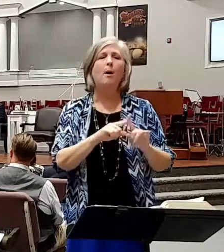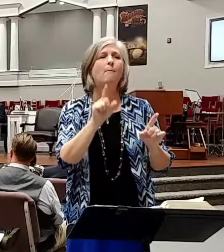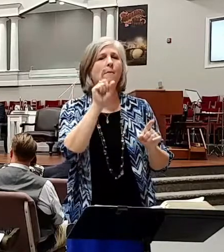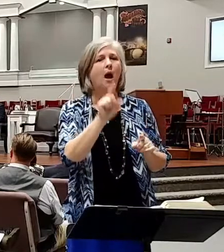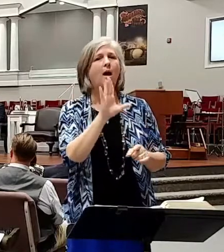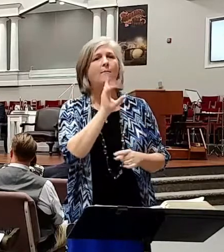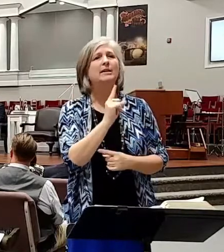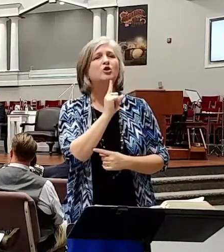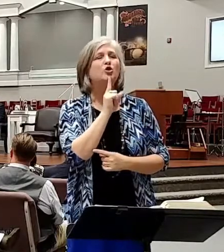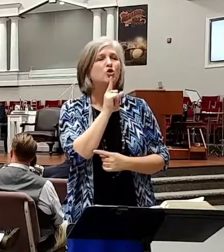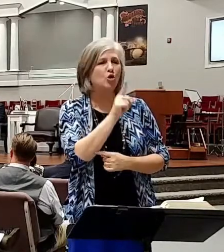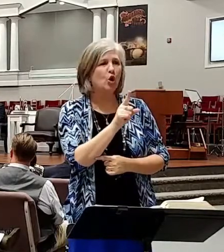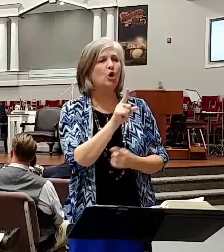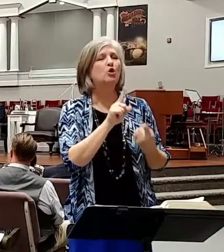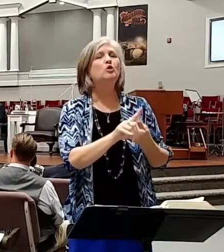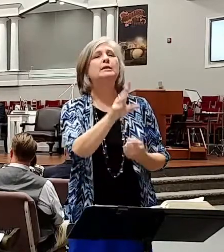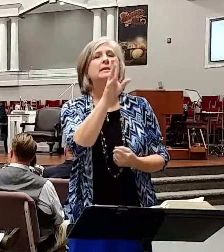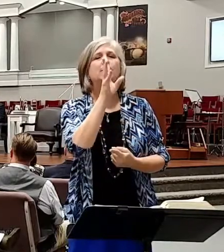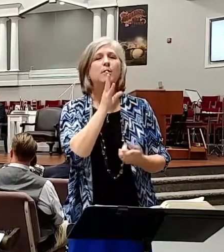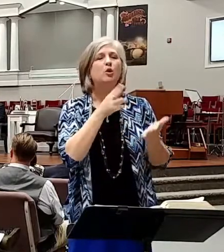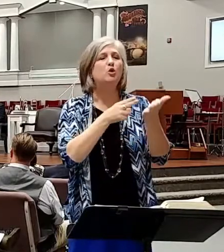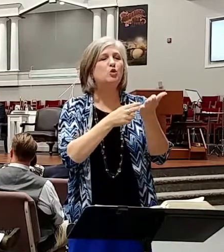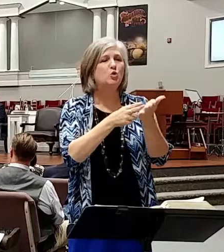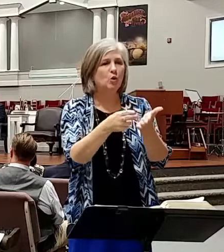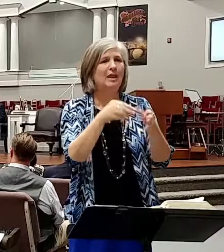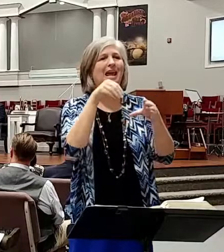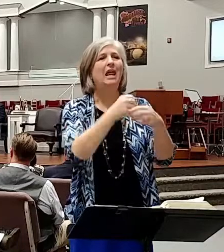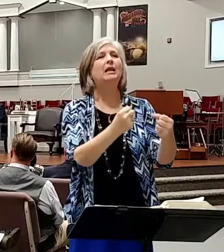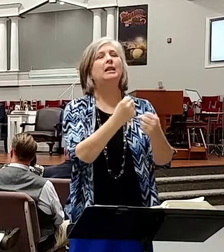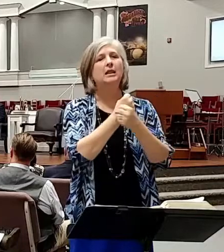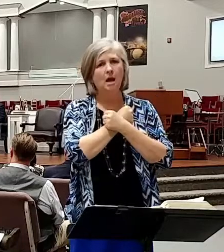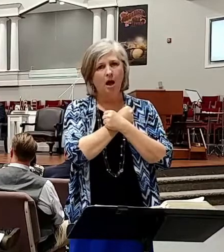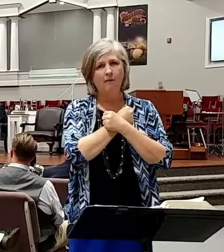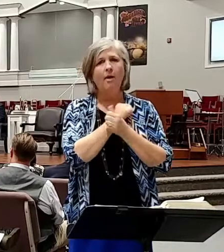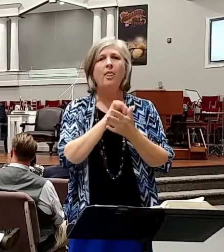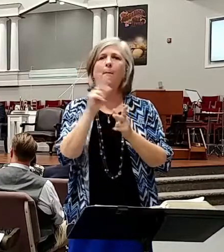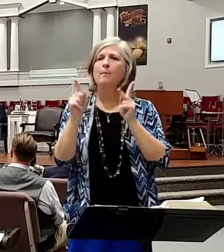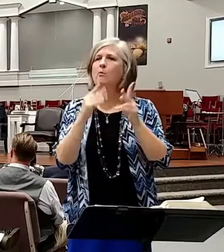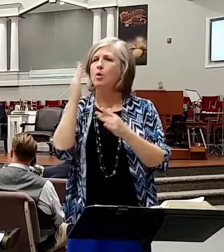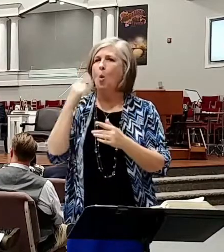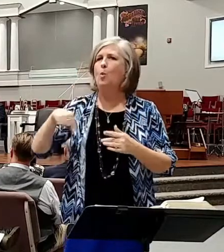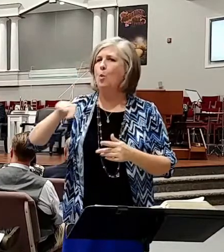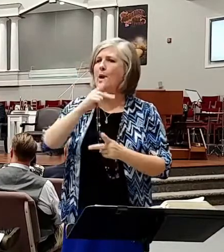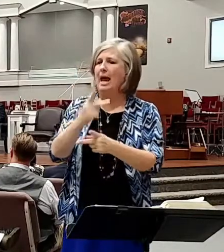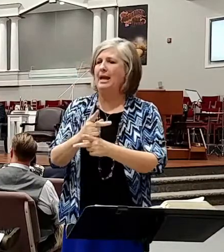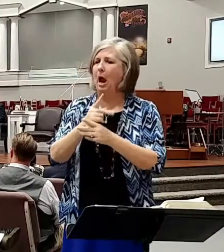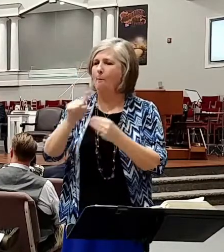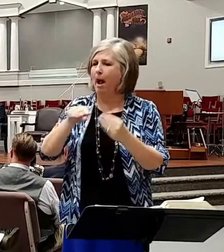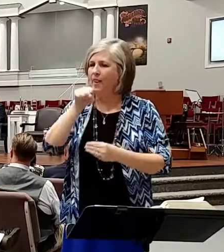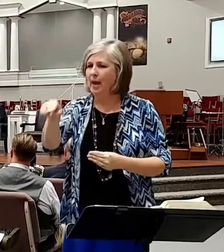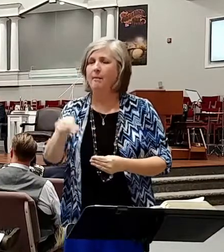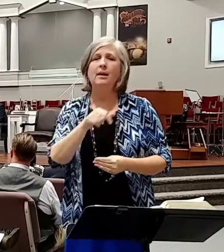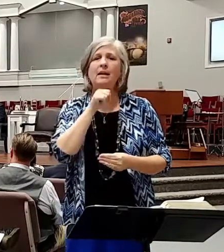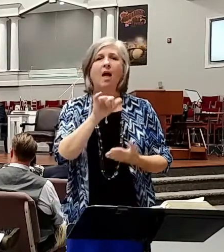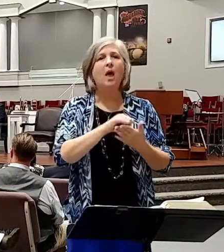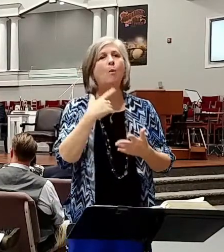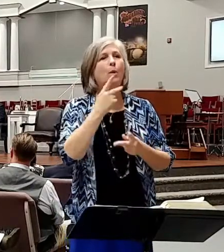speak the truth in love so that people know that we care about them, not just we care about them changing. We really